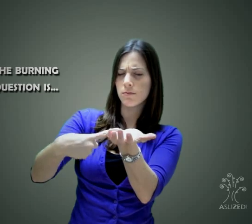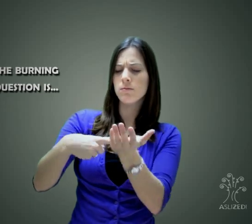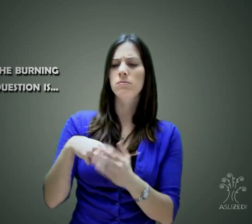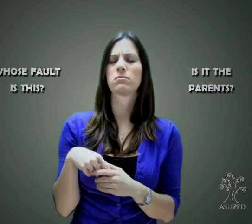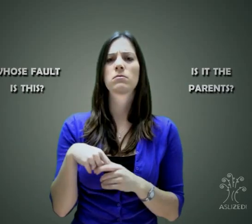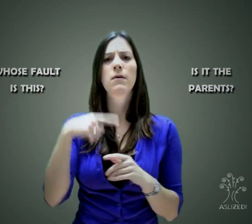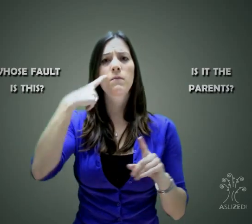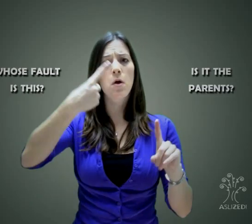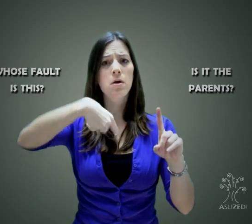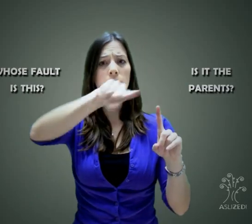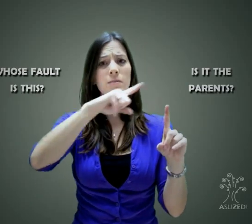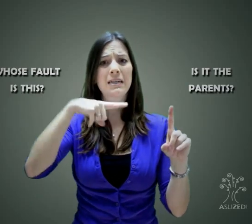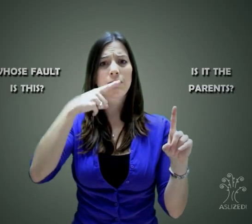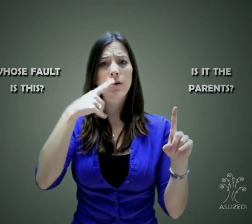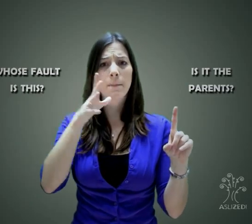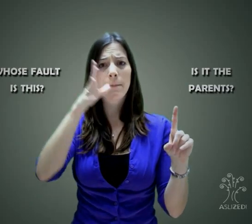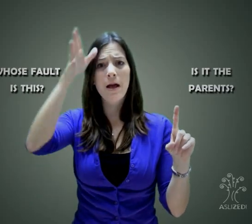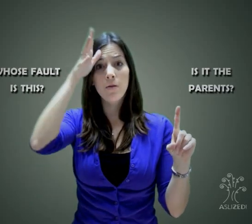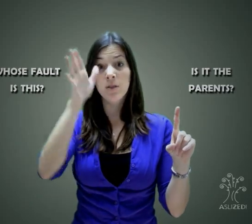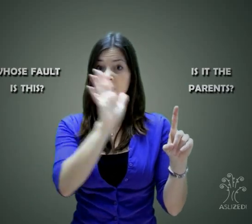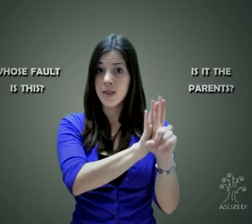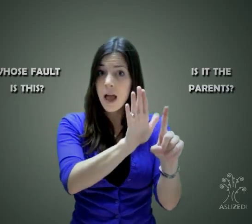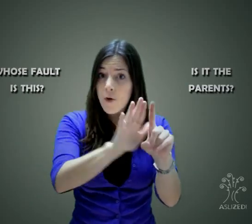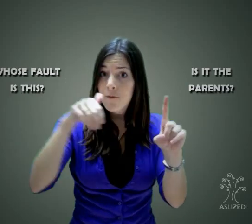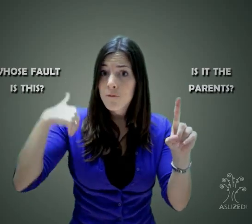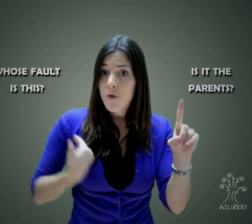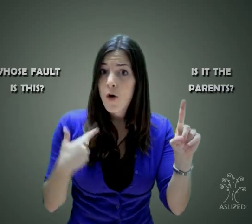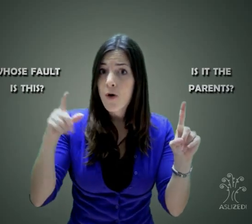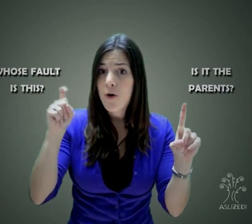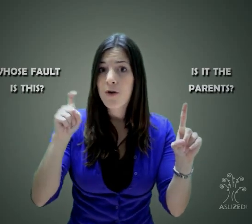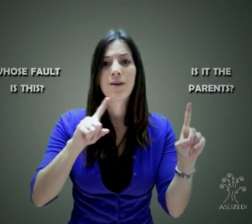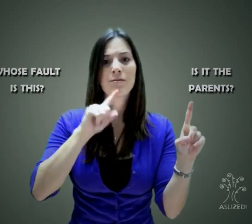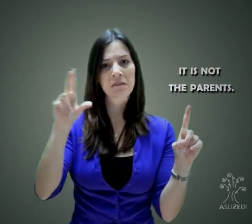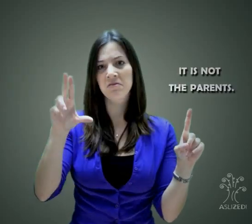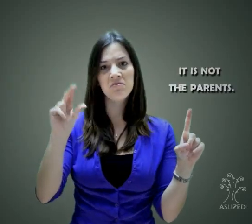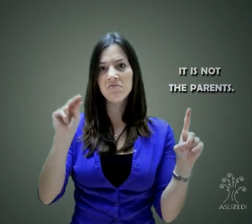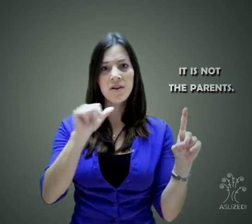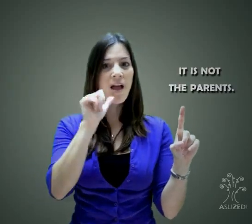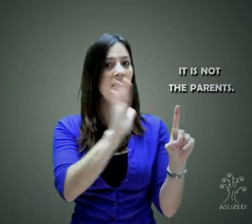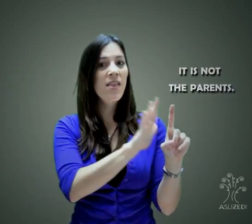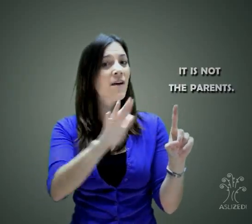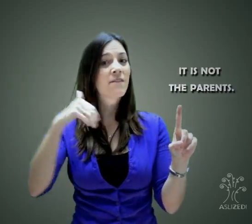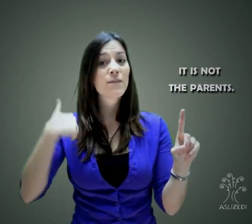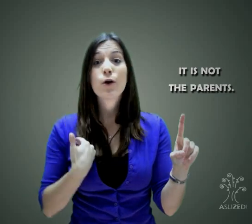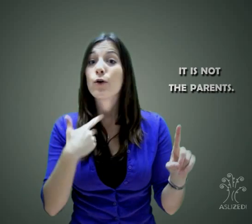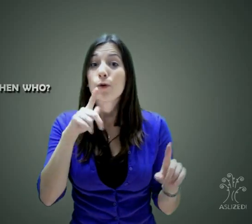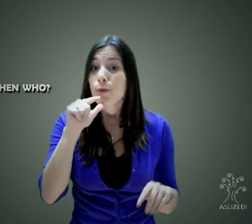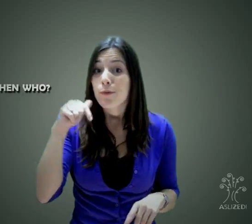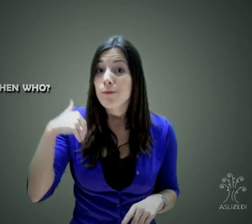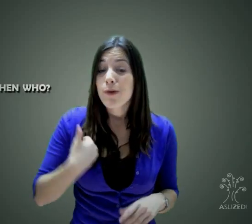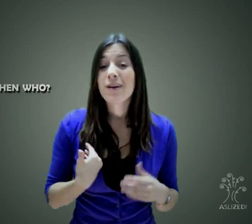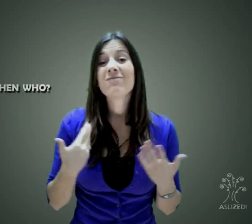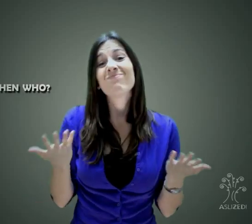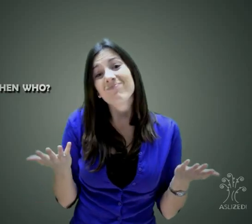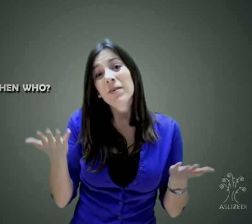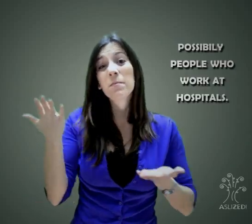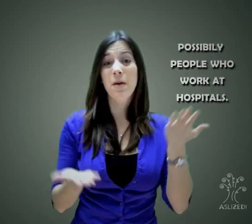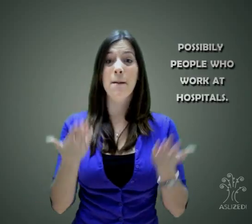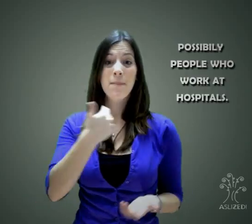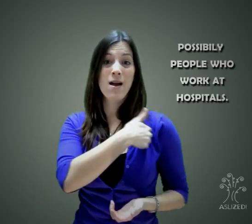Can we blame the hearing parents for being shocked or for their reaction? No, it's not their fault. Then whose fault is it? We can say it's probably the hospitals and